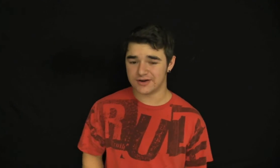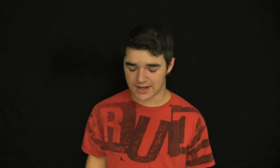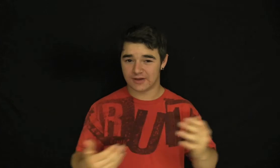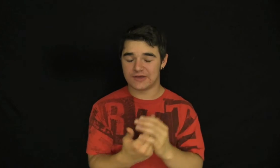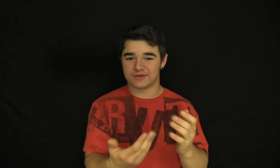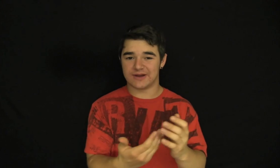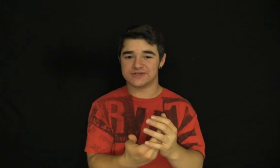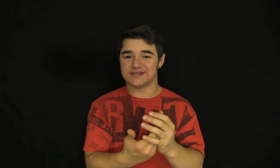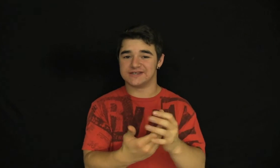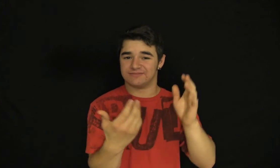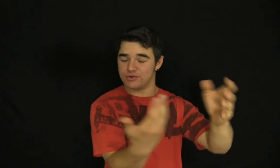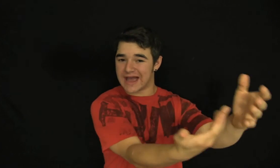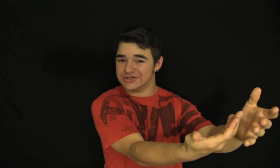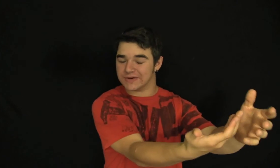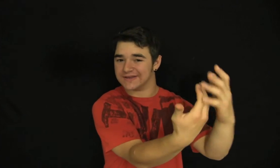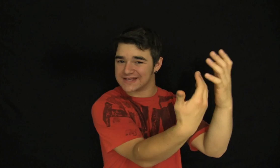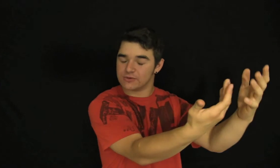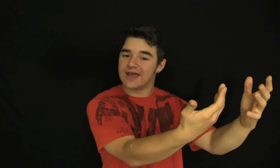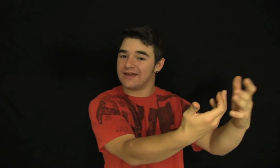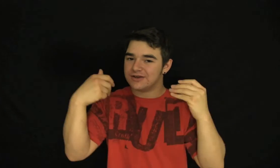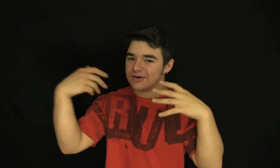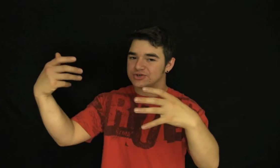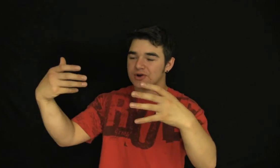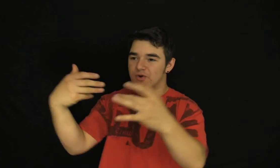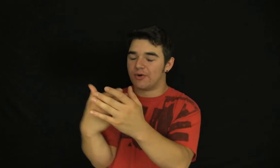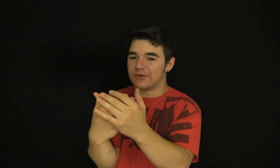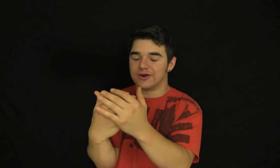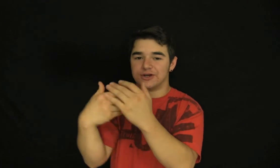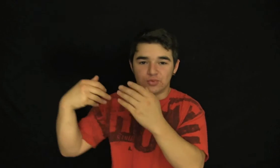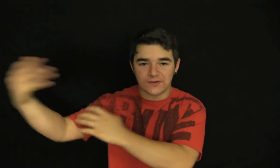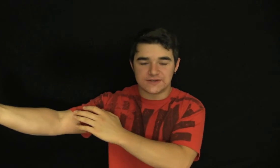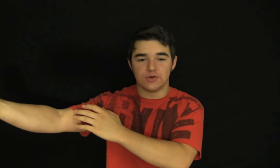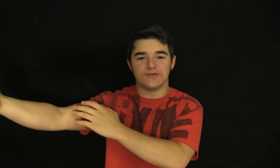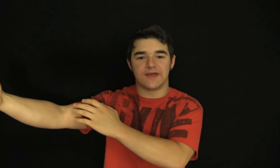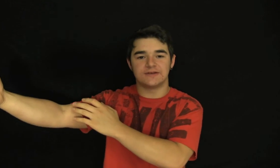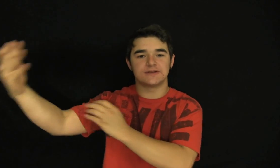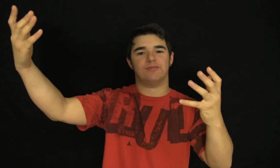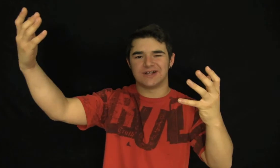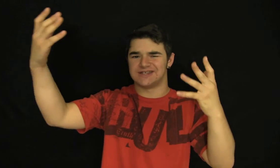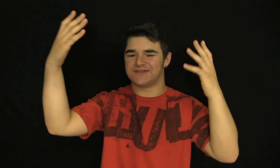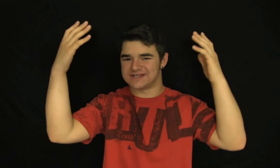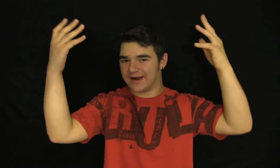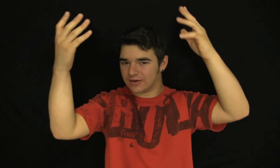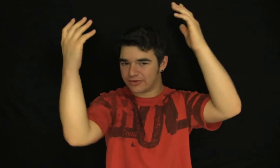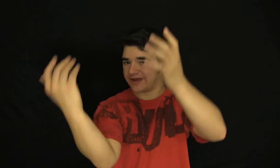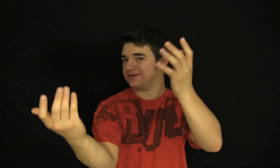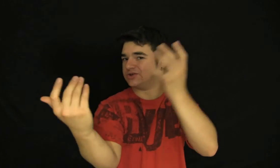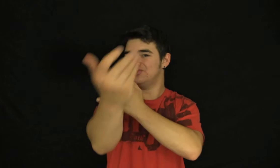or not? I think what the Bible says is you can drink and that's okay. Don't get drunk to a point where you're going to do really stupid things. But it's not this terrible thing to